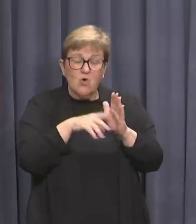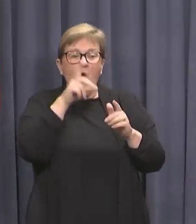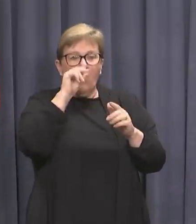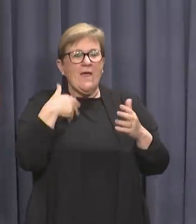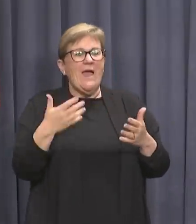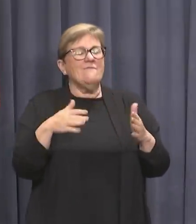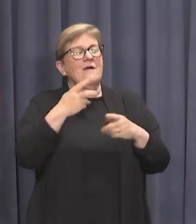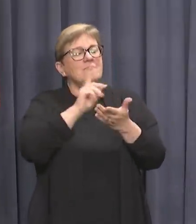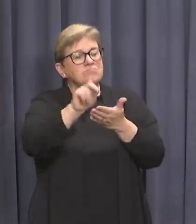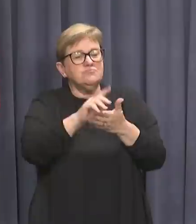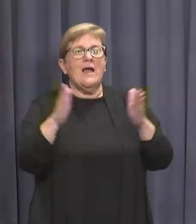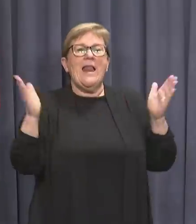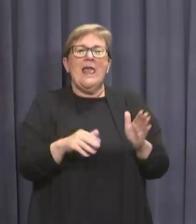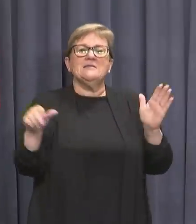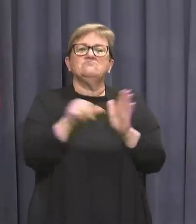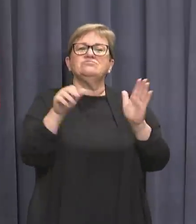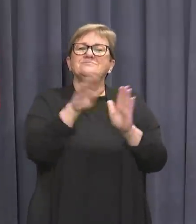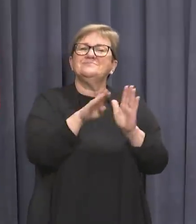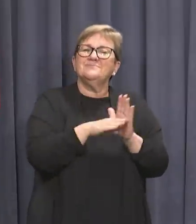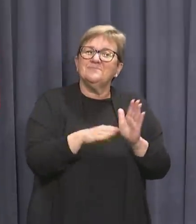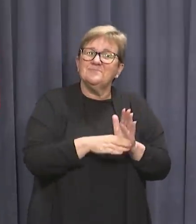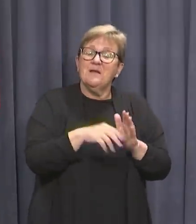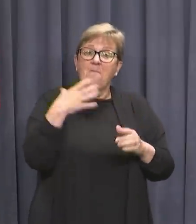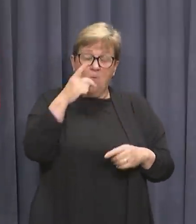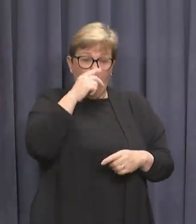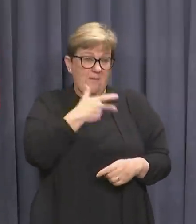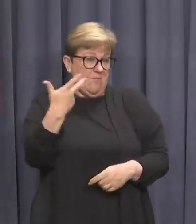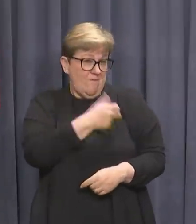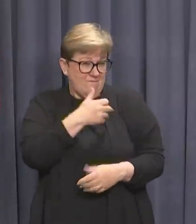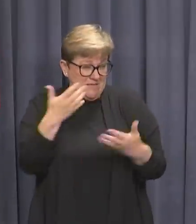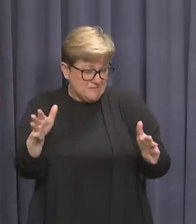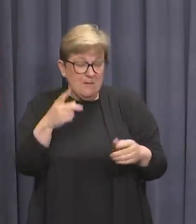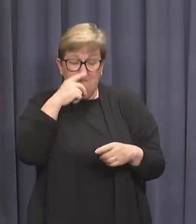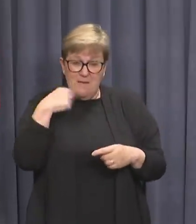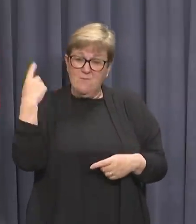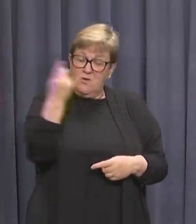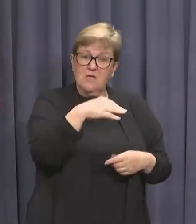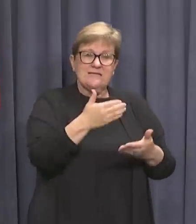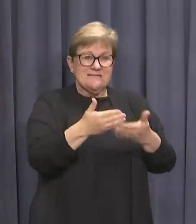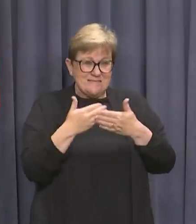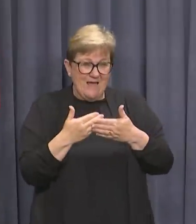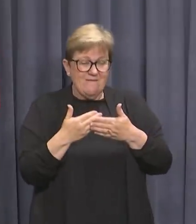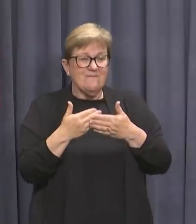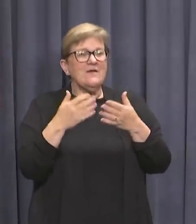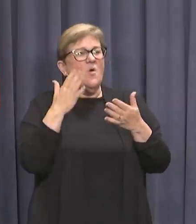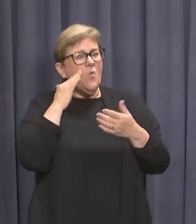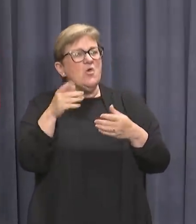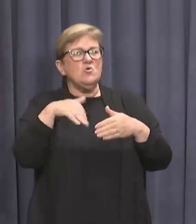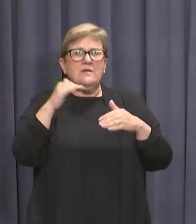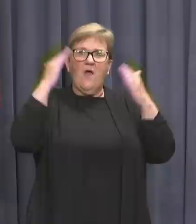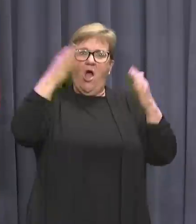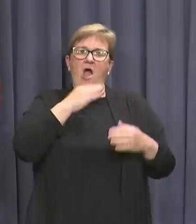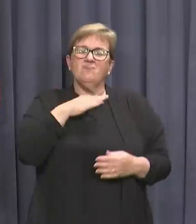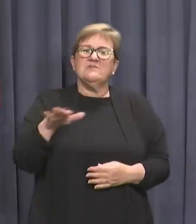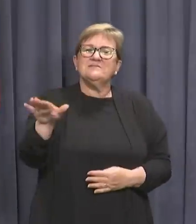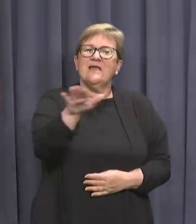lighter measures in the future. And the more people who get vaccinated means the people around them are safer, especially when they're in high risk